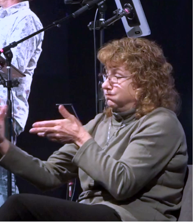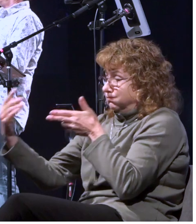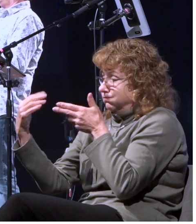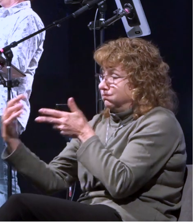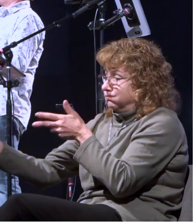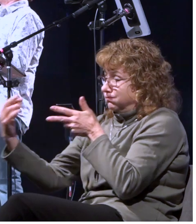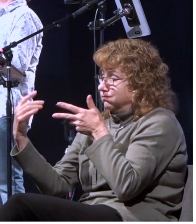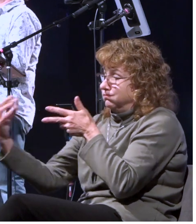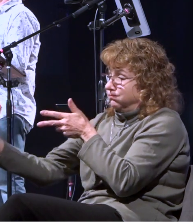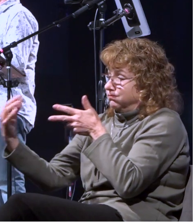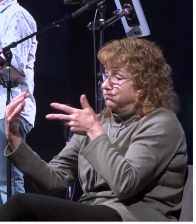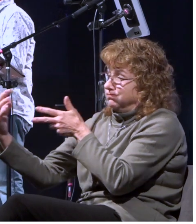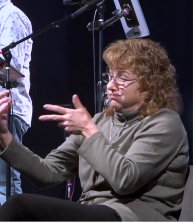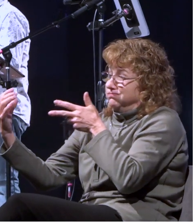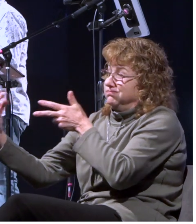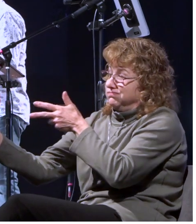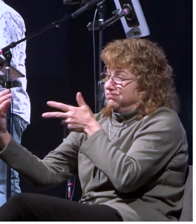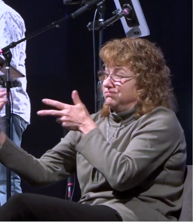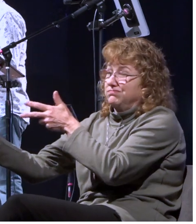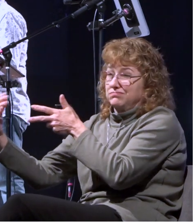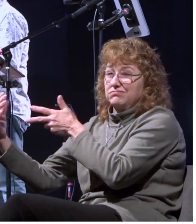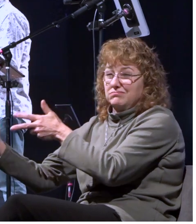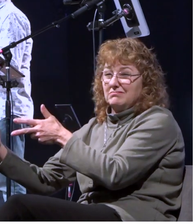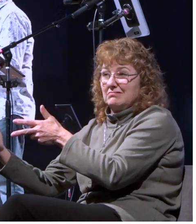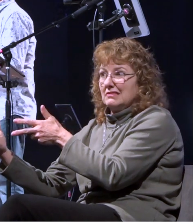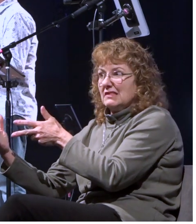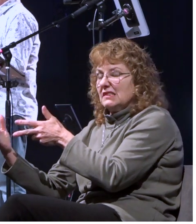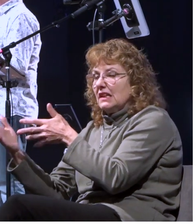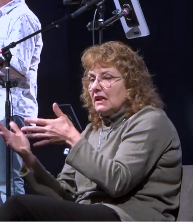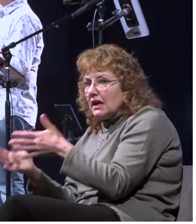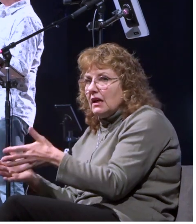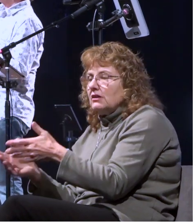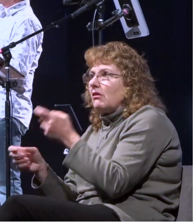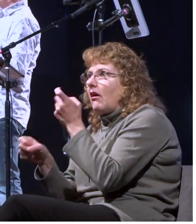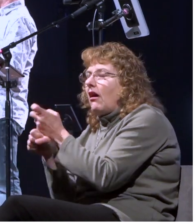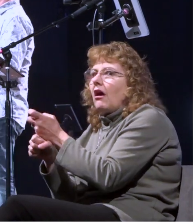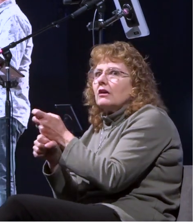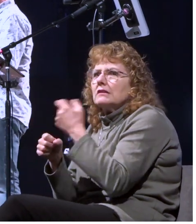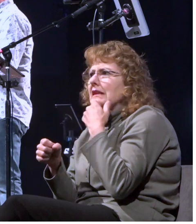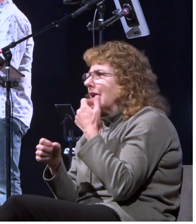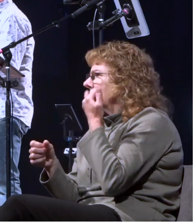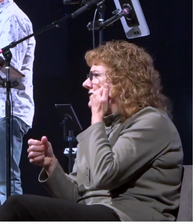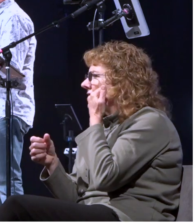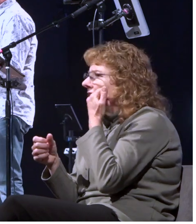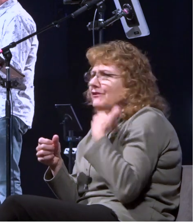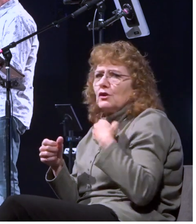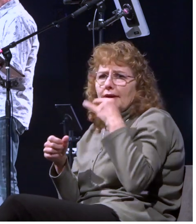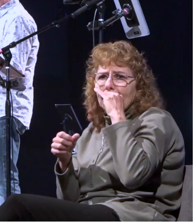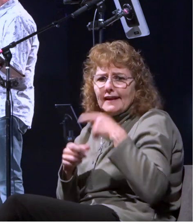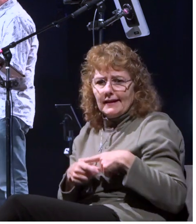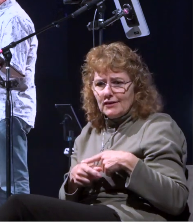the it's like a little kid taking a big dog for a walk it's like you're going where the dog wants to take you and that's them right